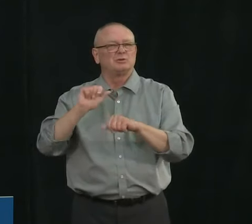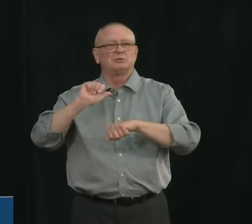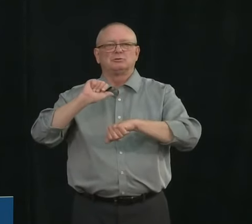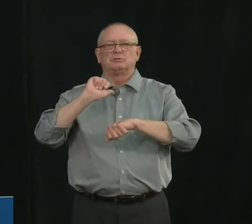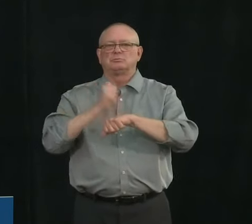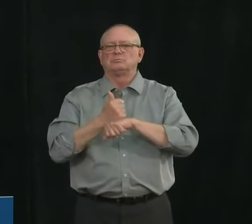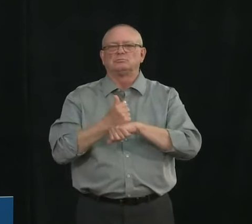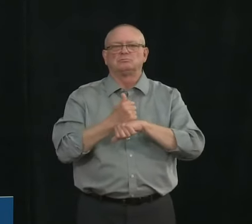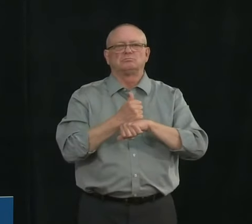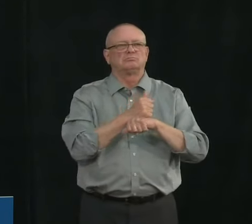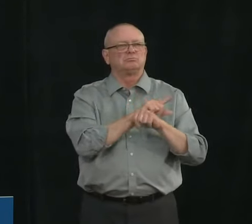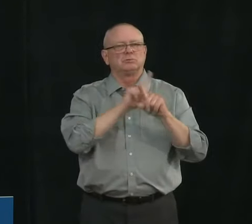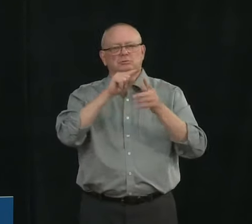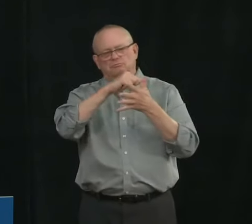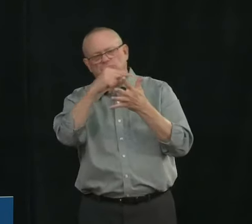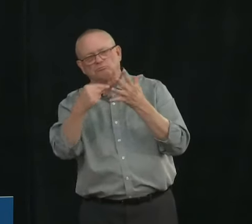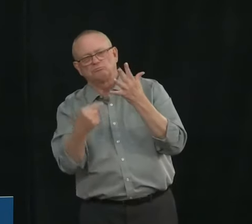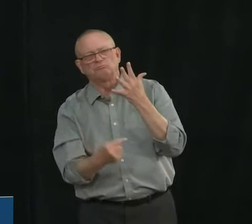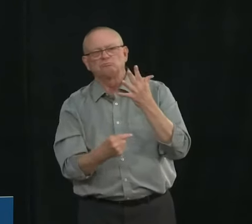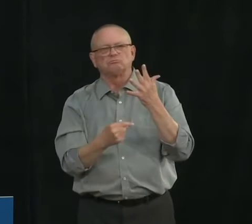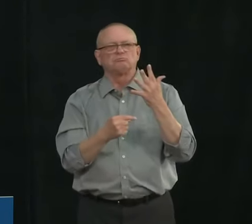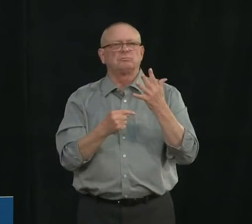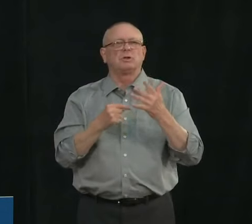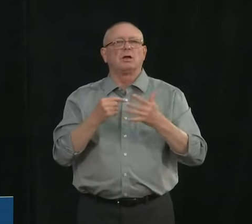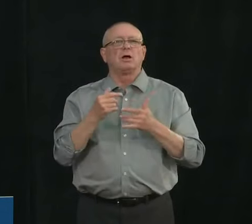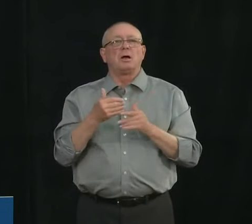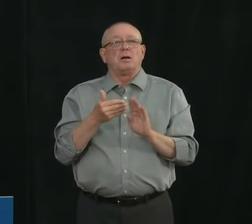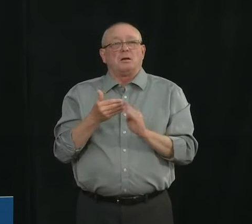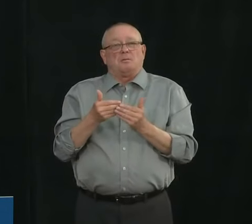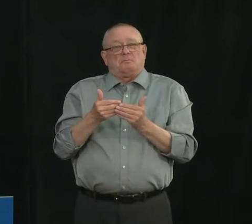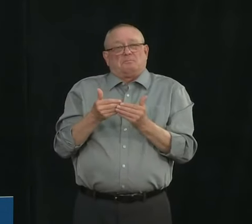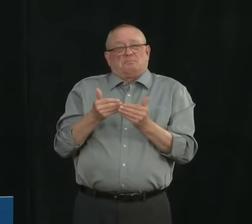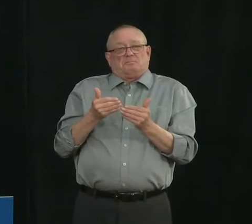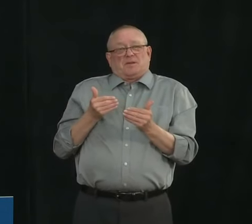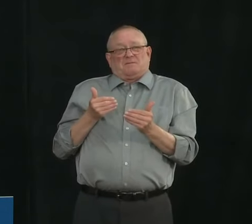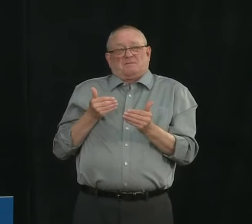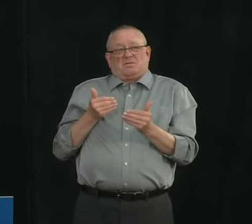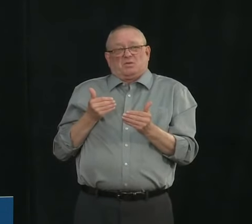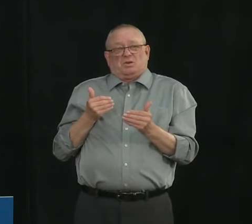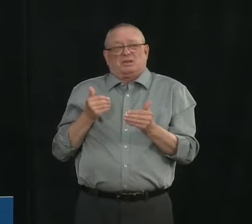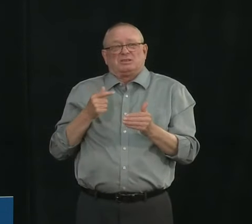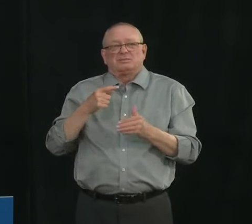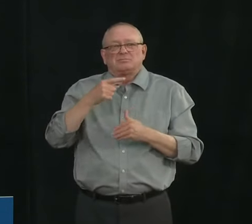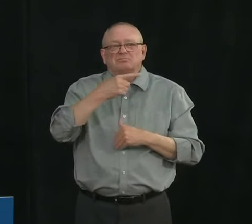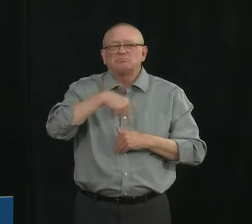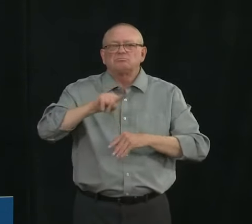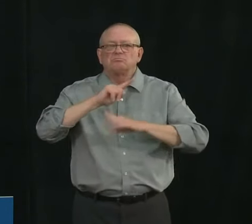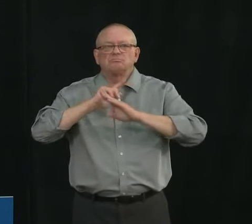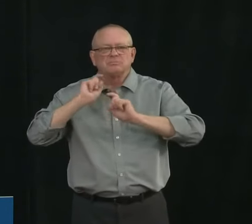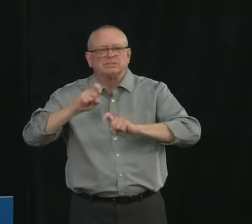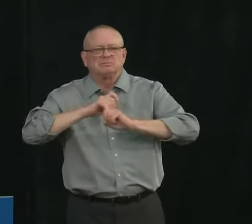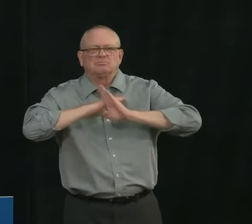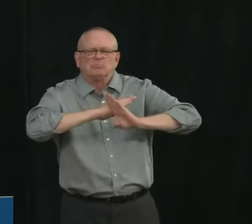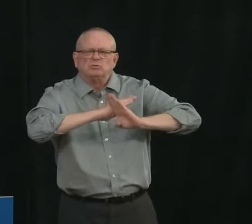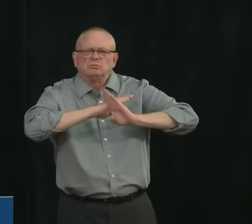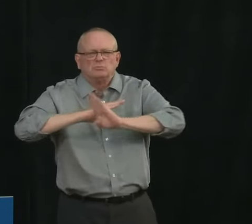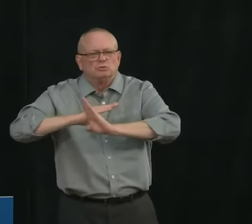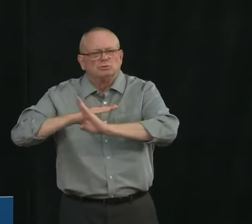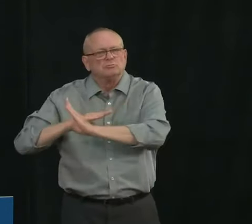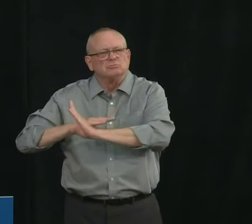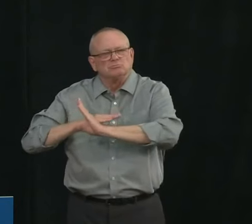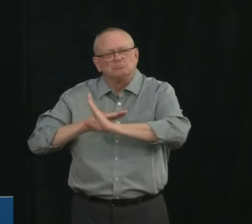and one step before that all the measures that are put in place to prevent the introduction of virus into those communities so